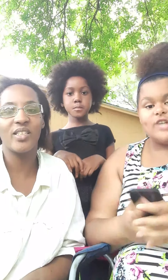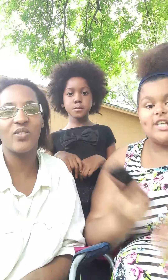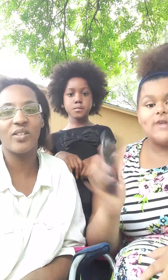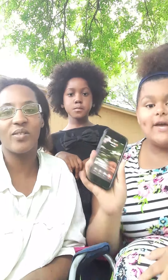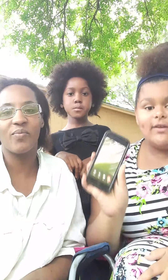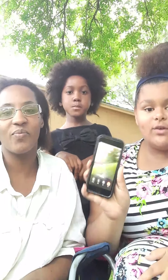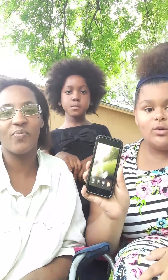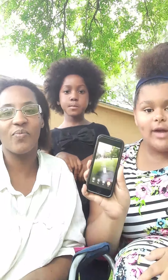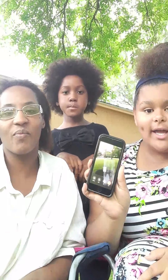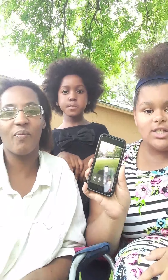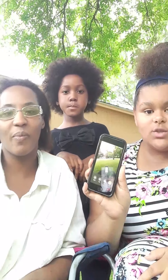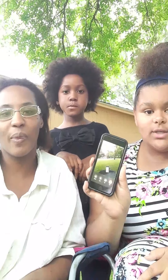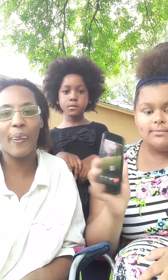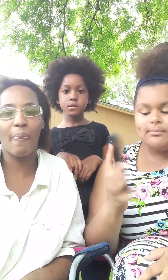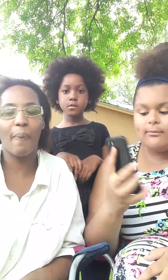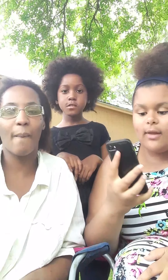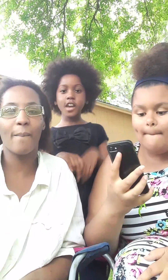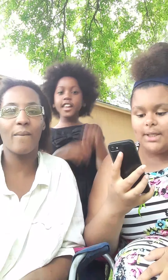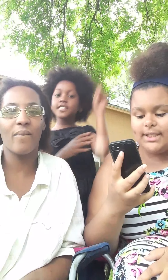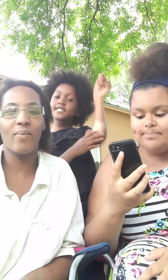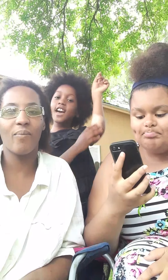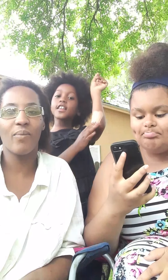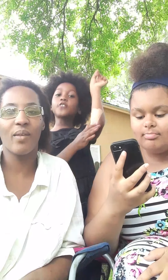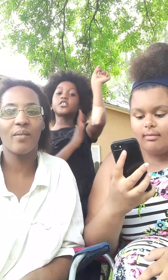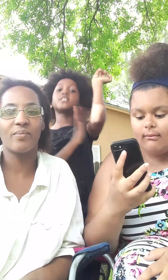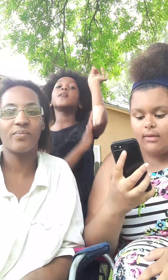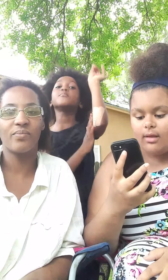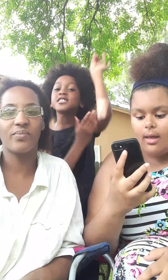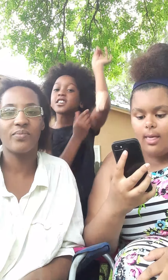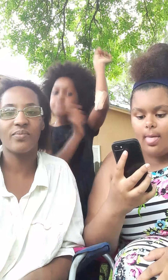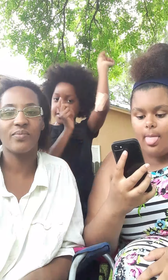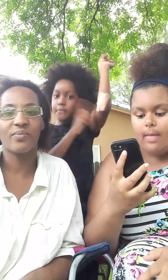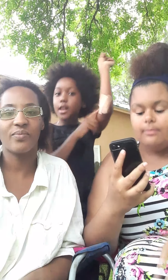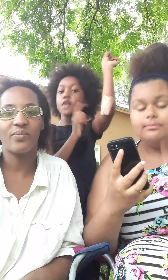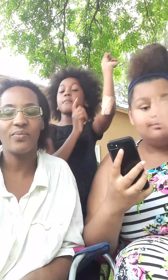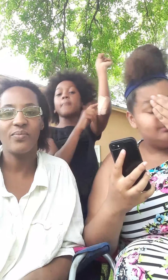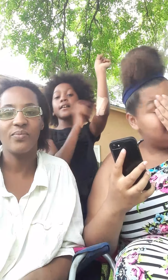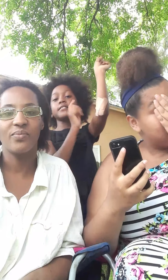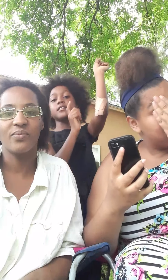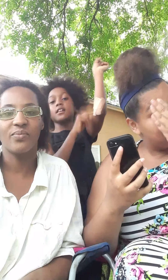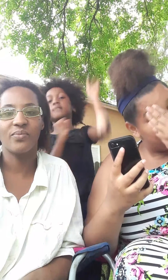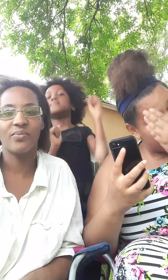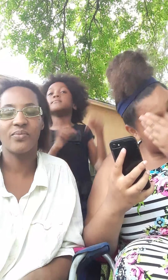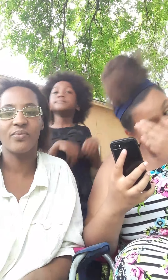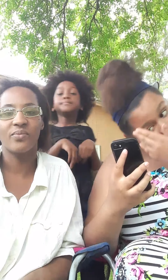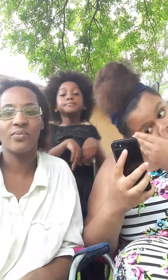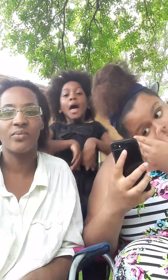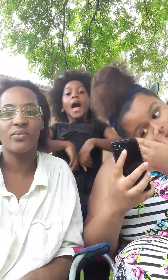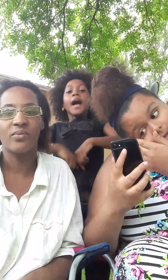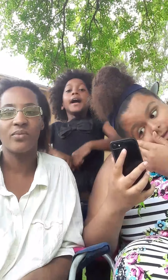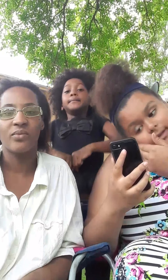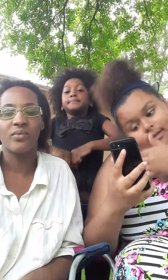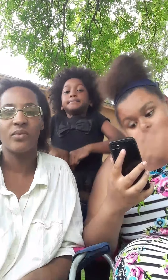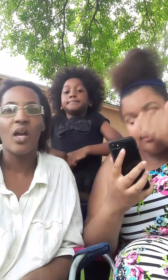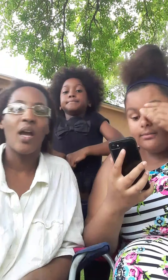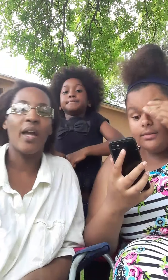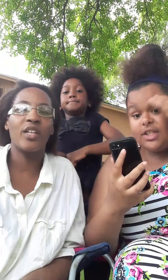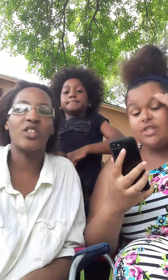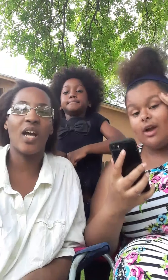out to anvivi who not answering and shout out to clumsiness because i fell off my bike today um she scraped she